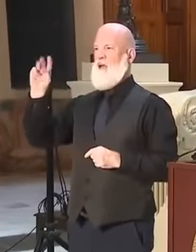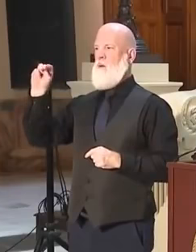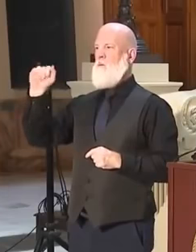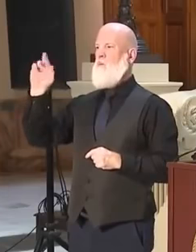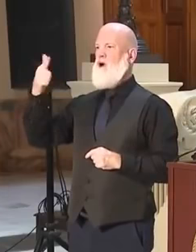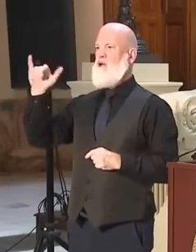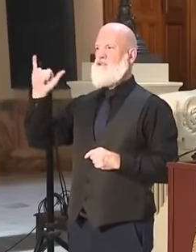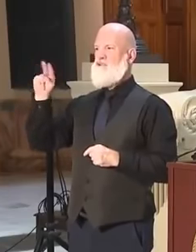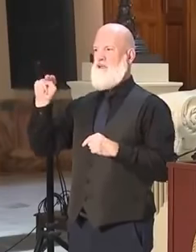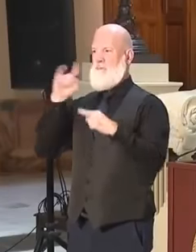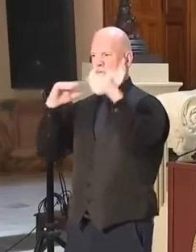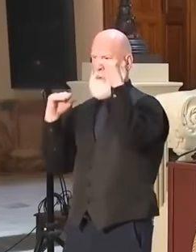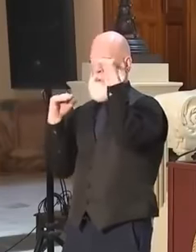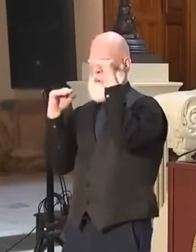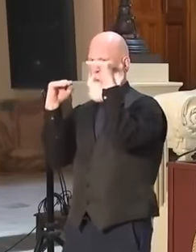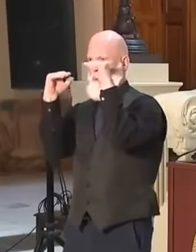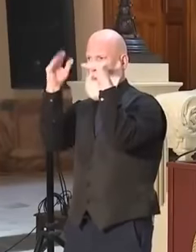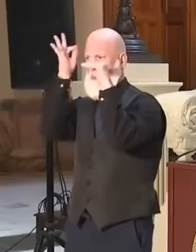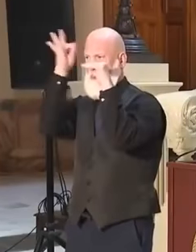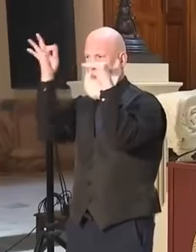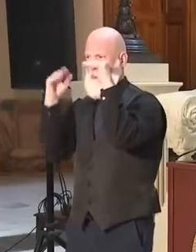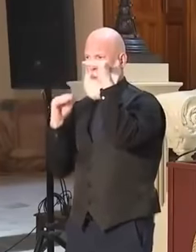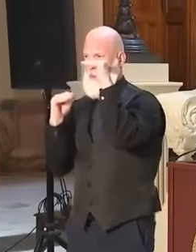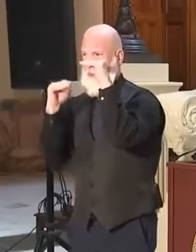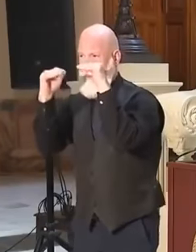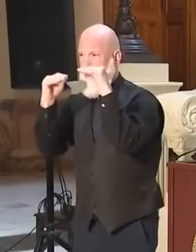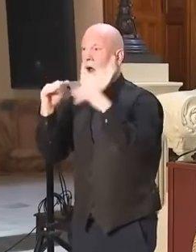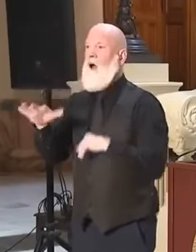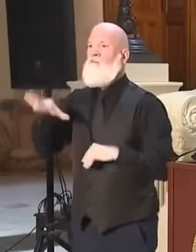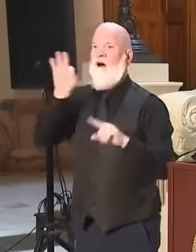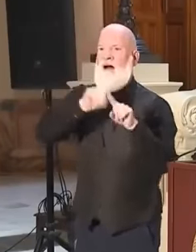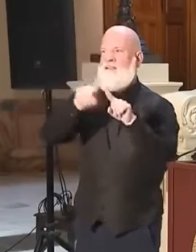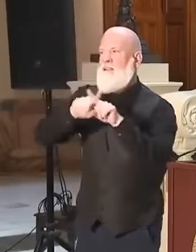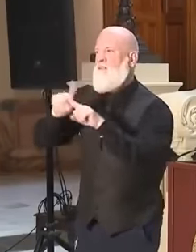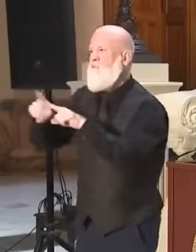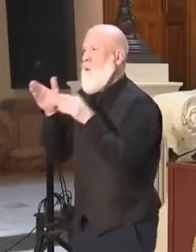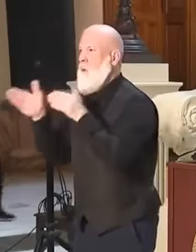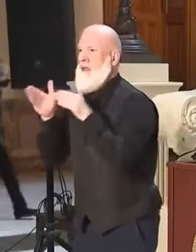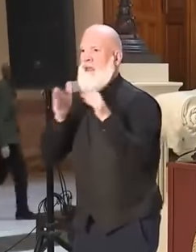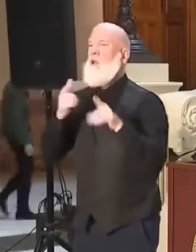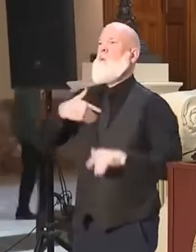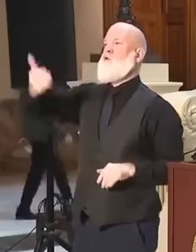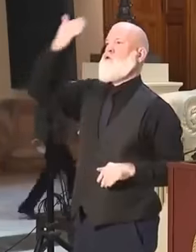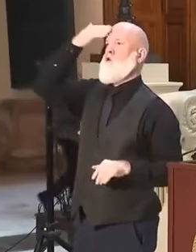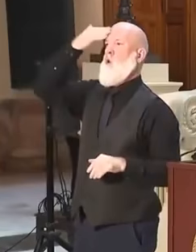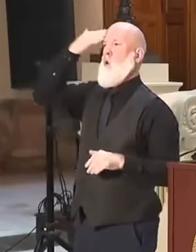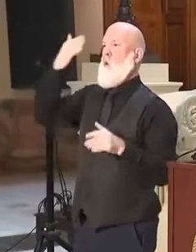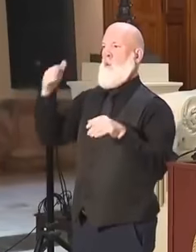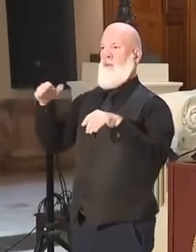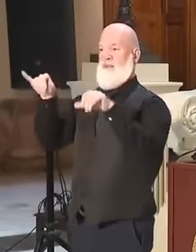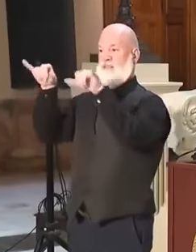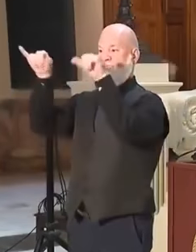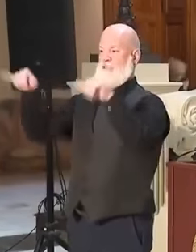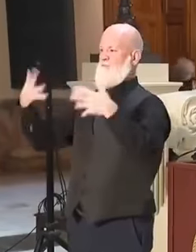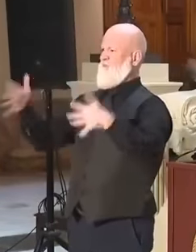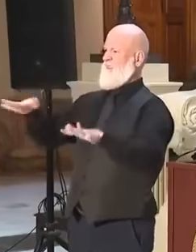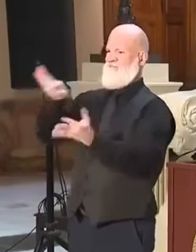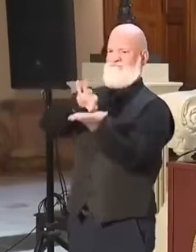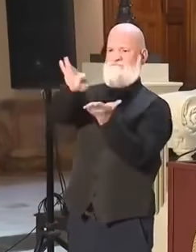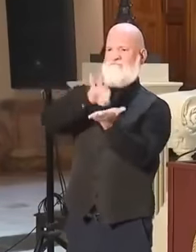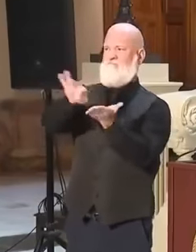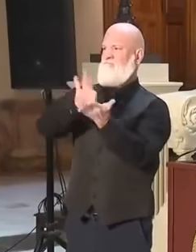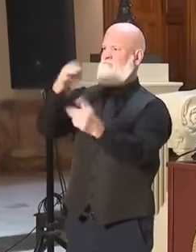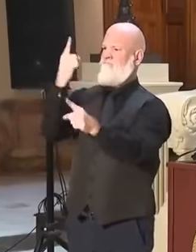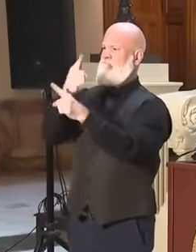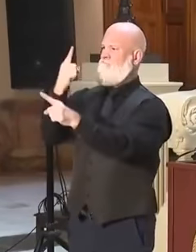we will work to find ways. We know the system counted properly. We know the ballots that were there were counted properly and correctly. We know that. We're going to have an audit to